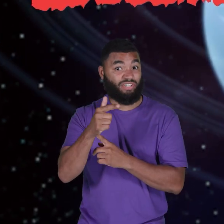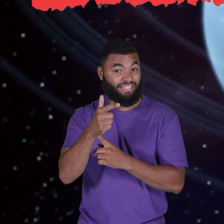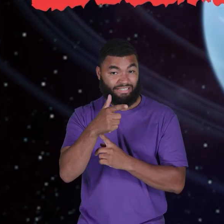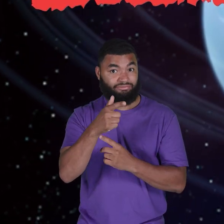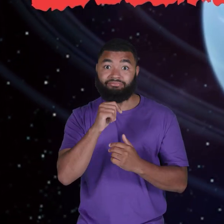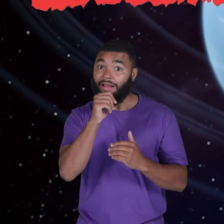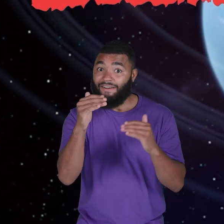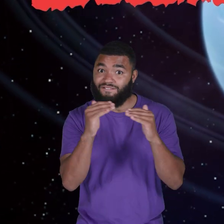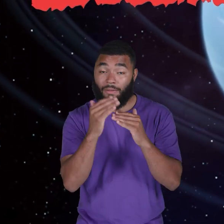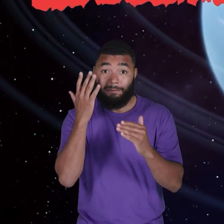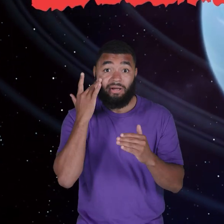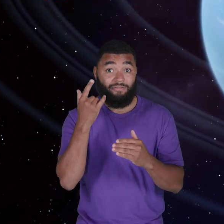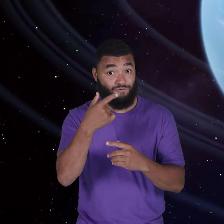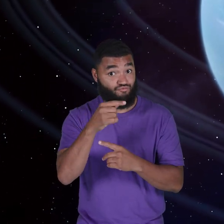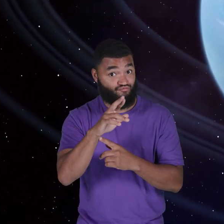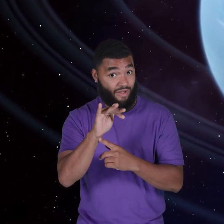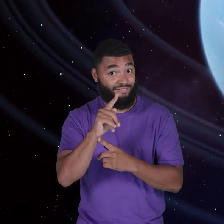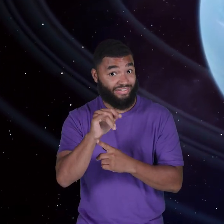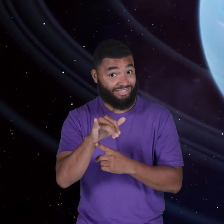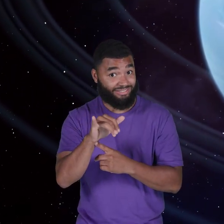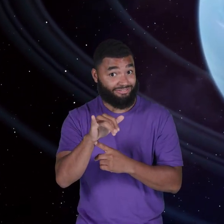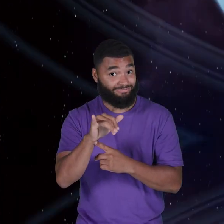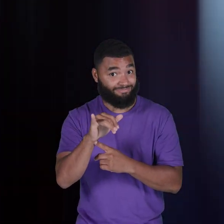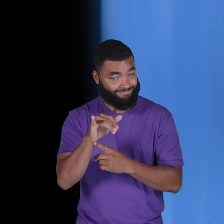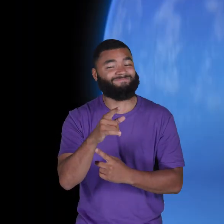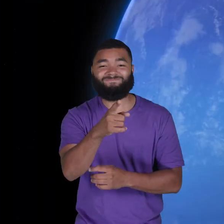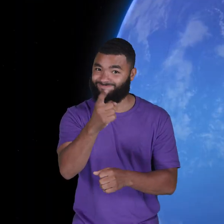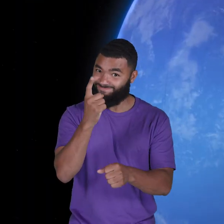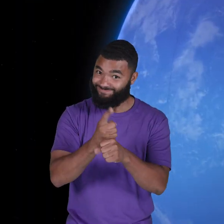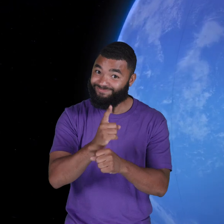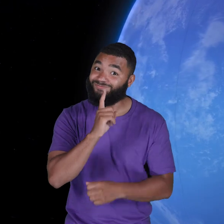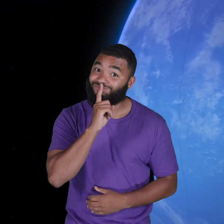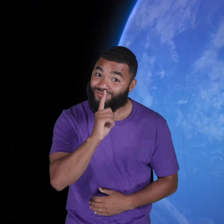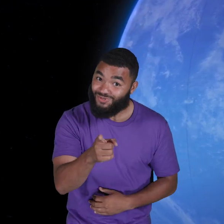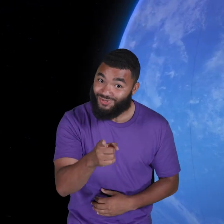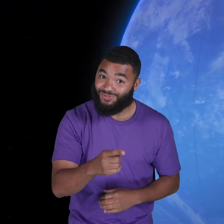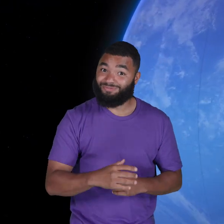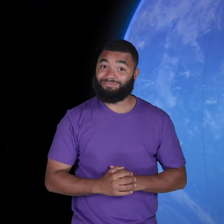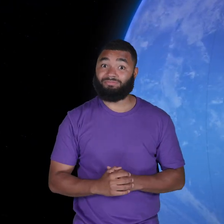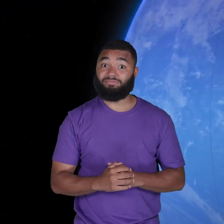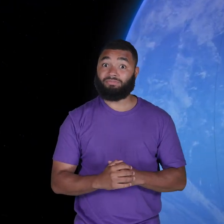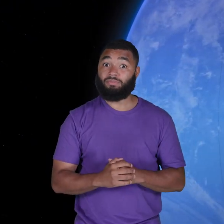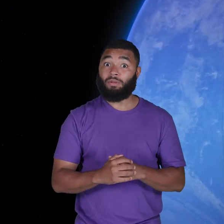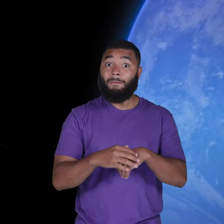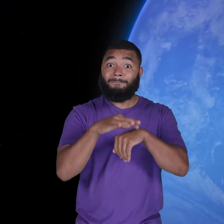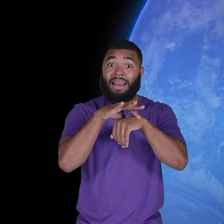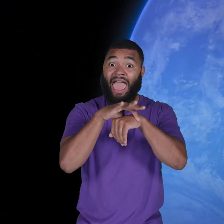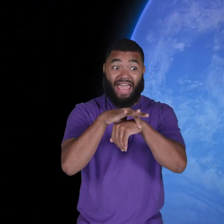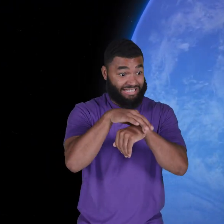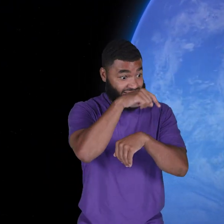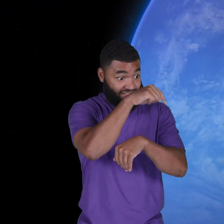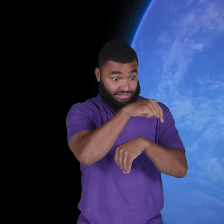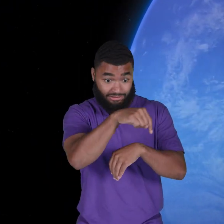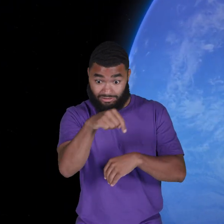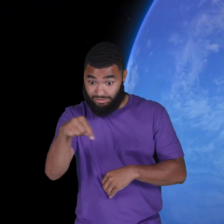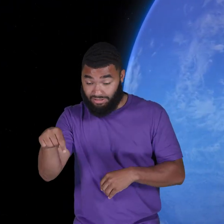gravity. That's true! Of all the planets in the solar system, Neptune has some of the